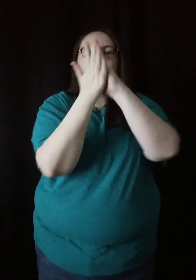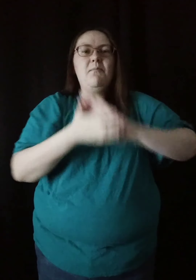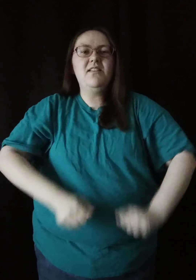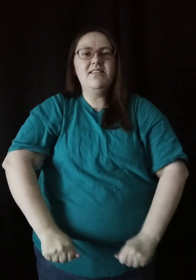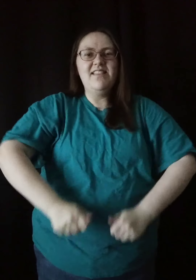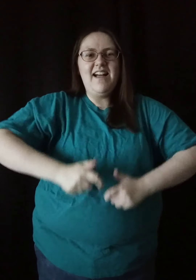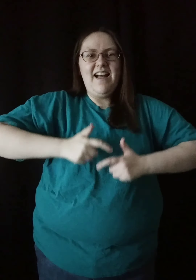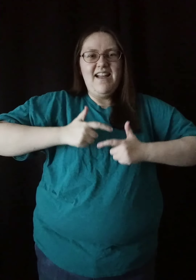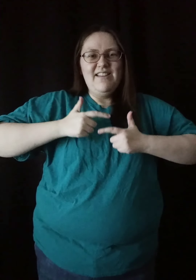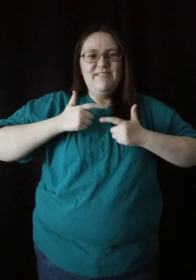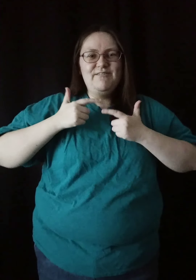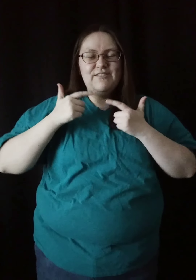come alive